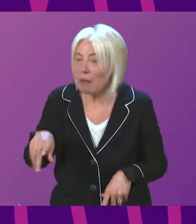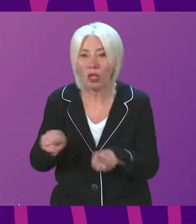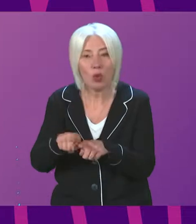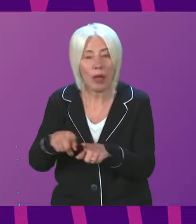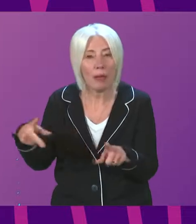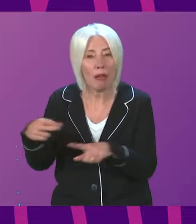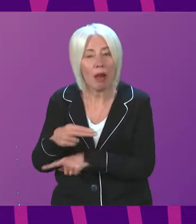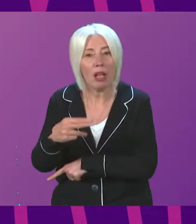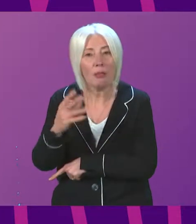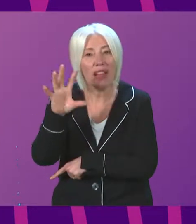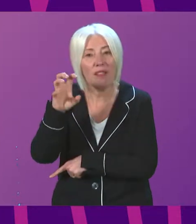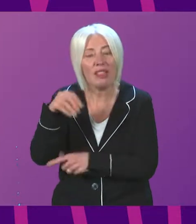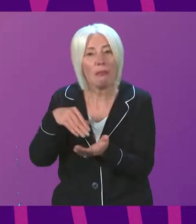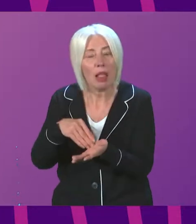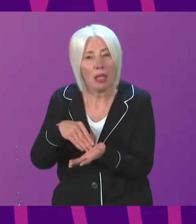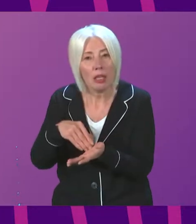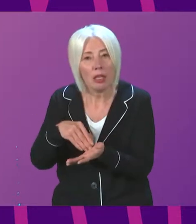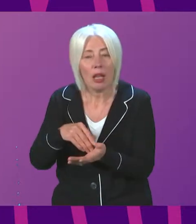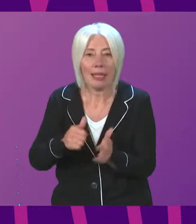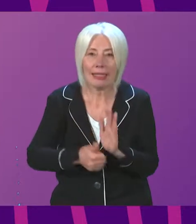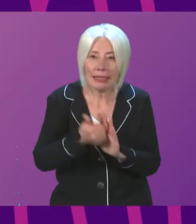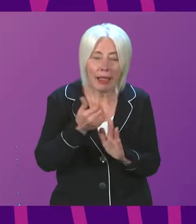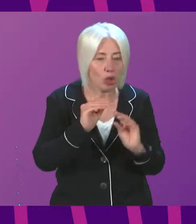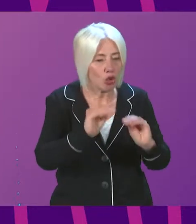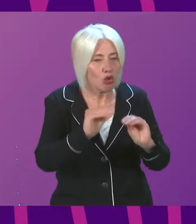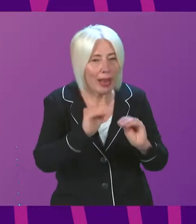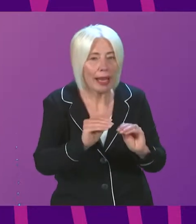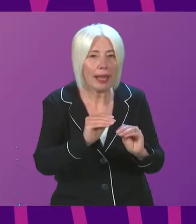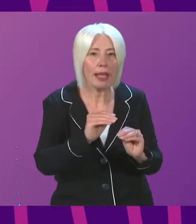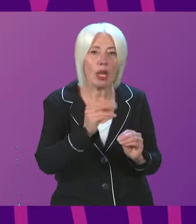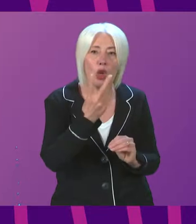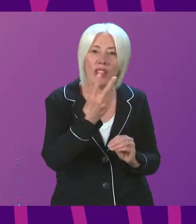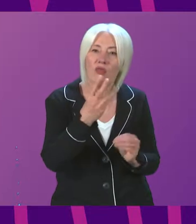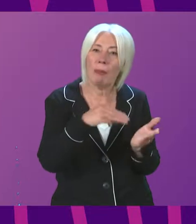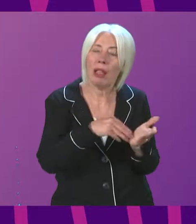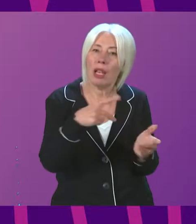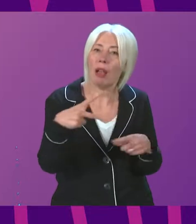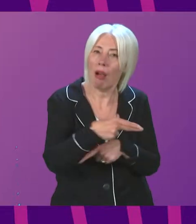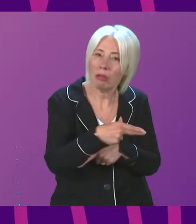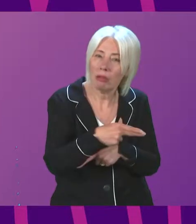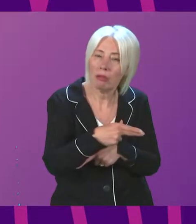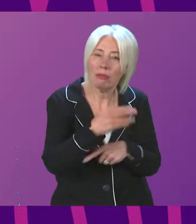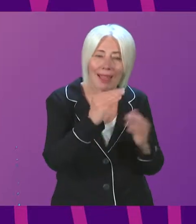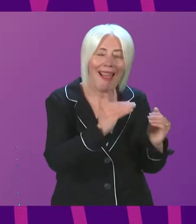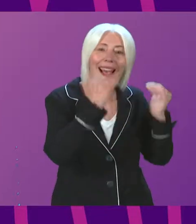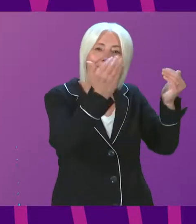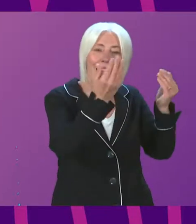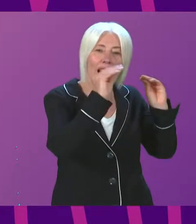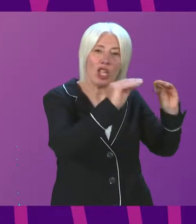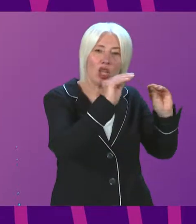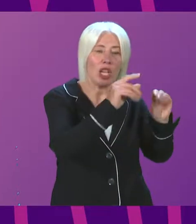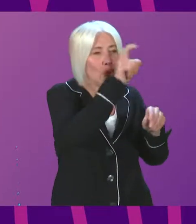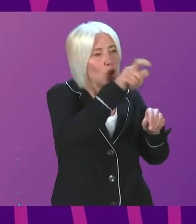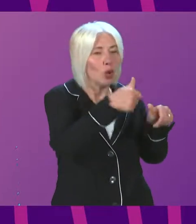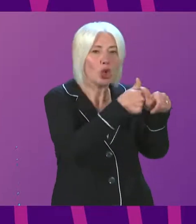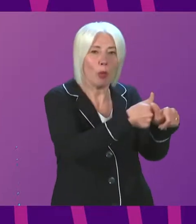real terms by 15 million on skills and training by 23 million and on higher education and student support